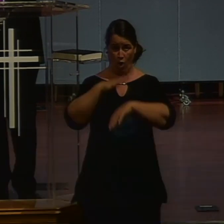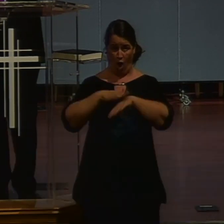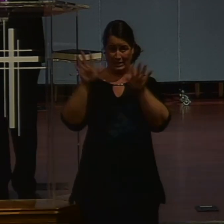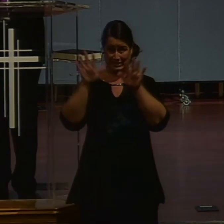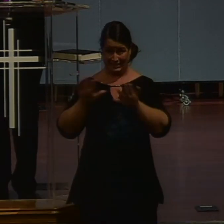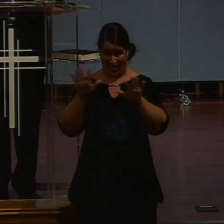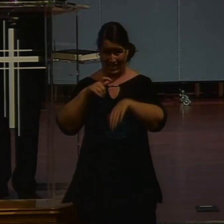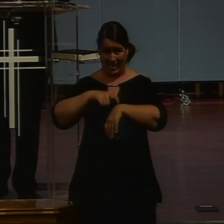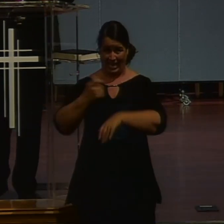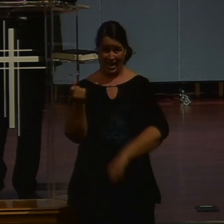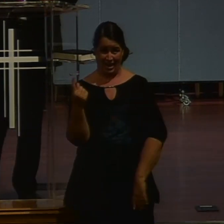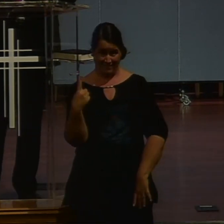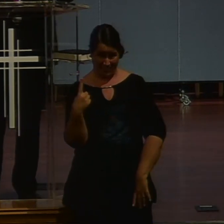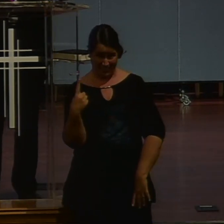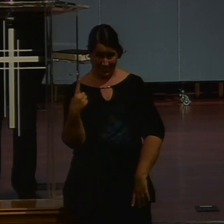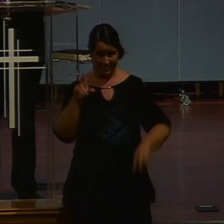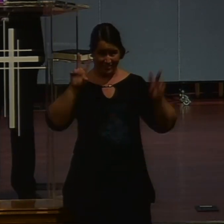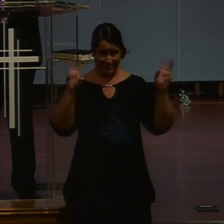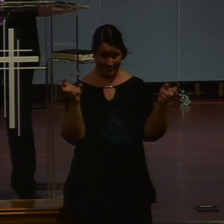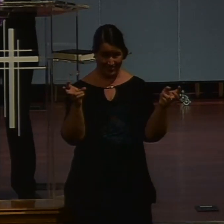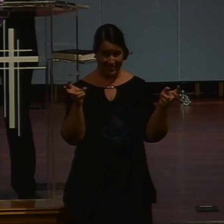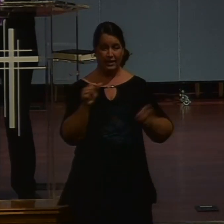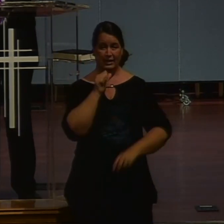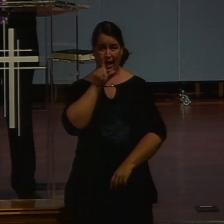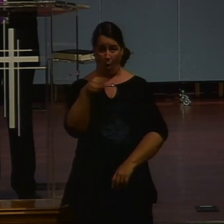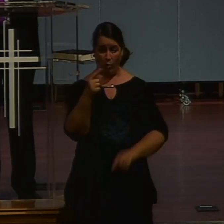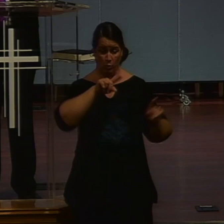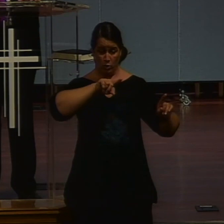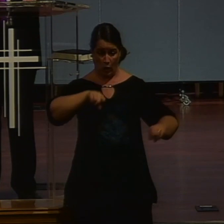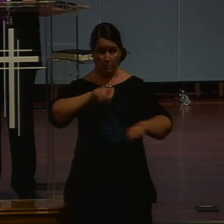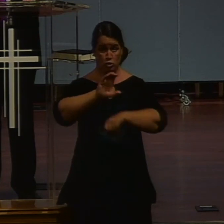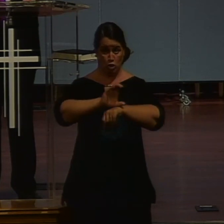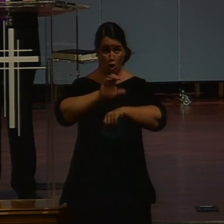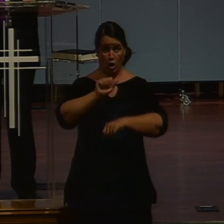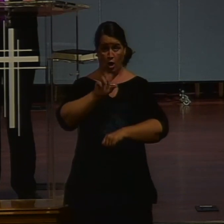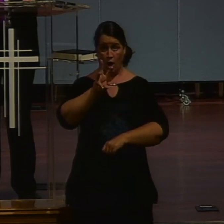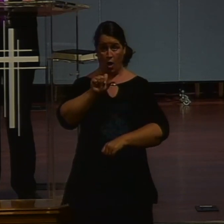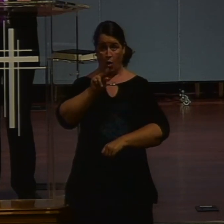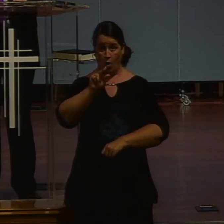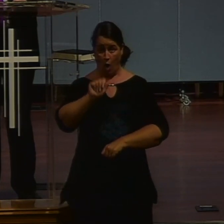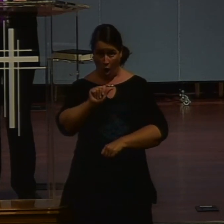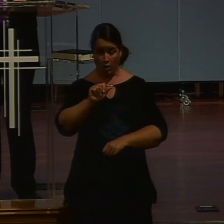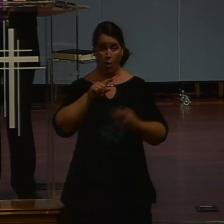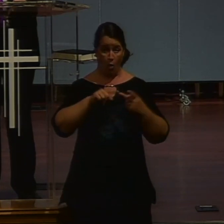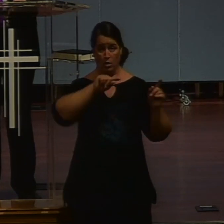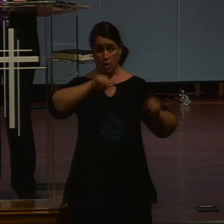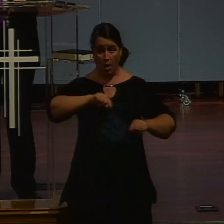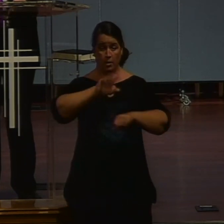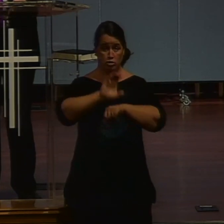Sunday night when we bring our kids to Awana and come into the sanctuary with Pastor Mark. No, no, no, no, dear ones.